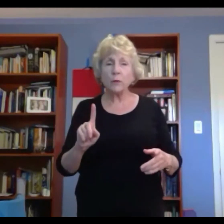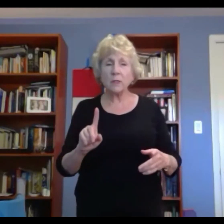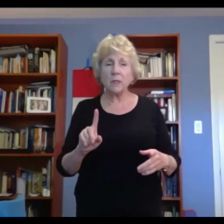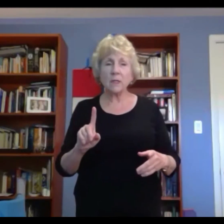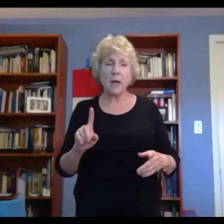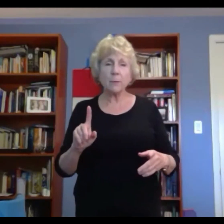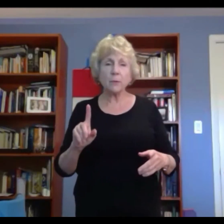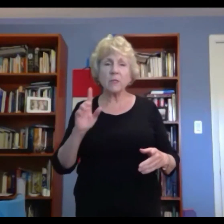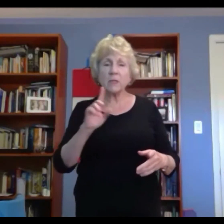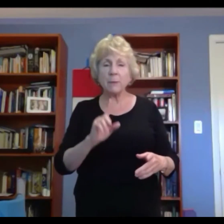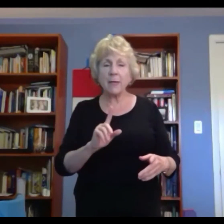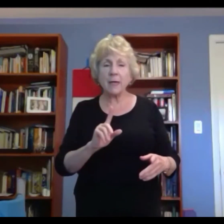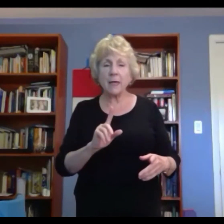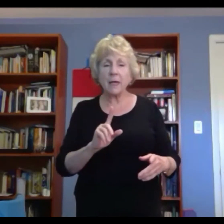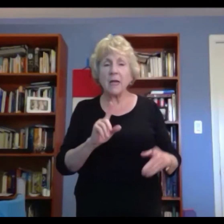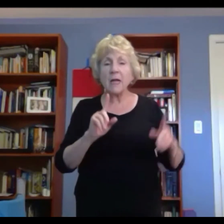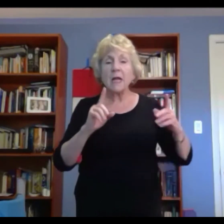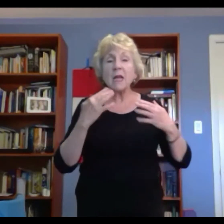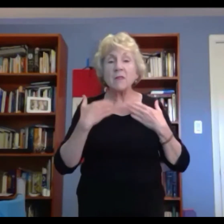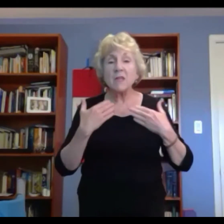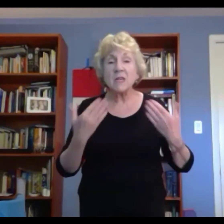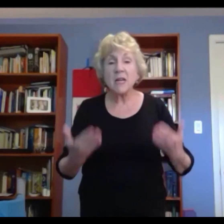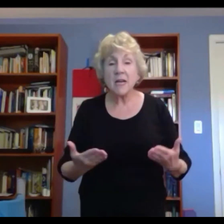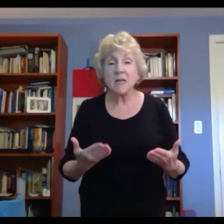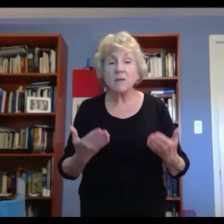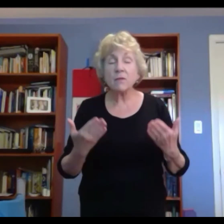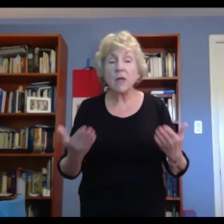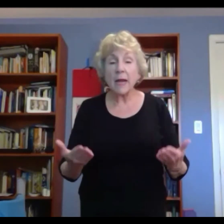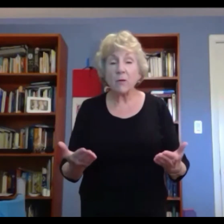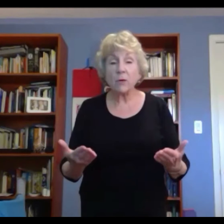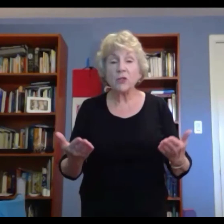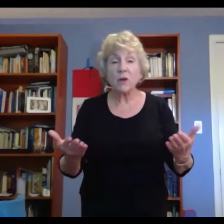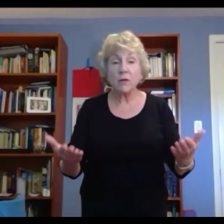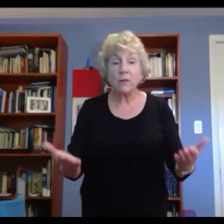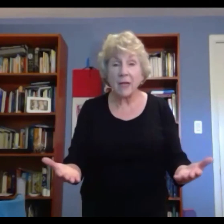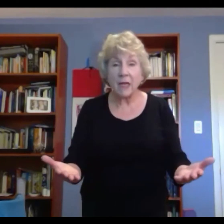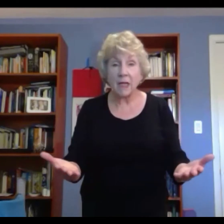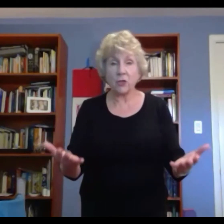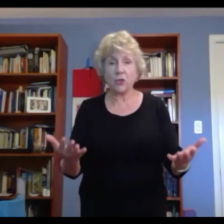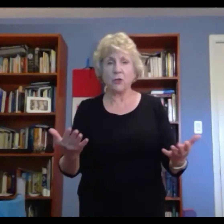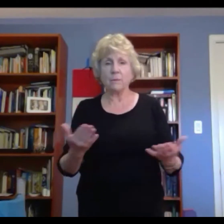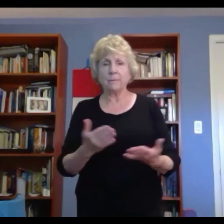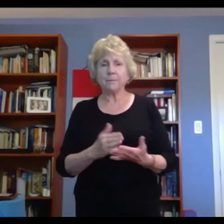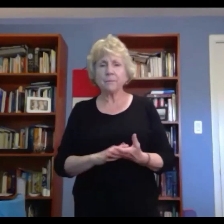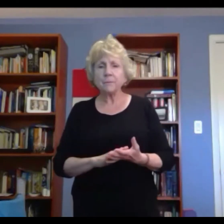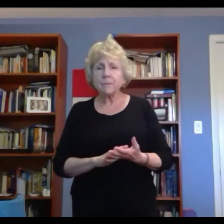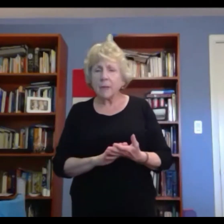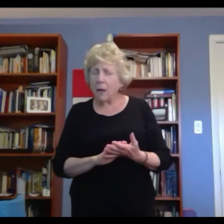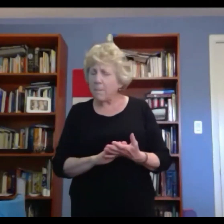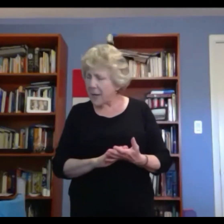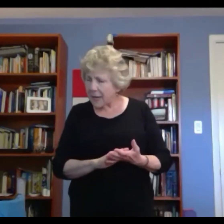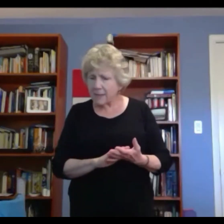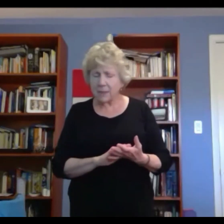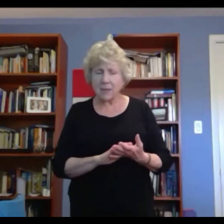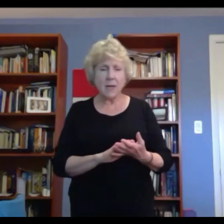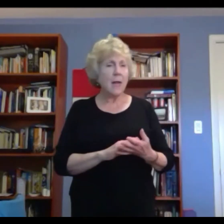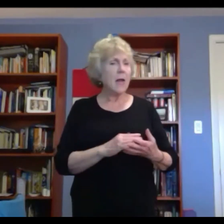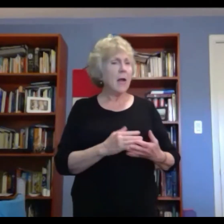the disciples speaking in the native language of each, amazed and